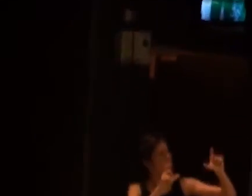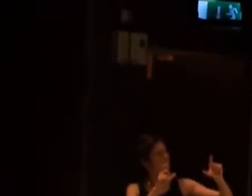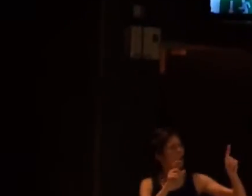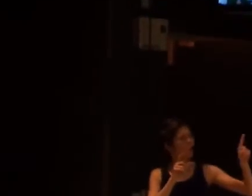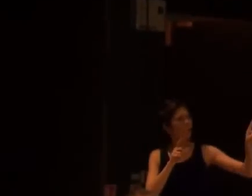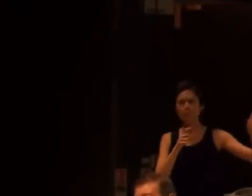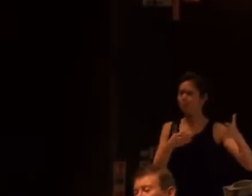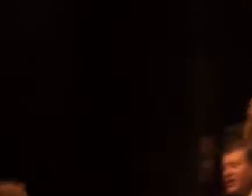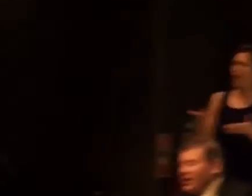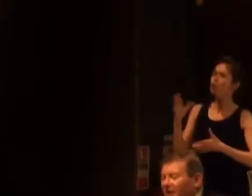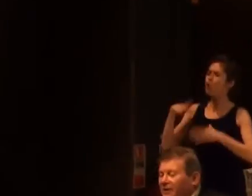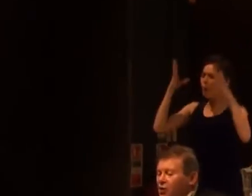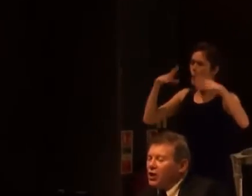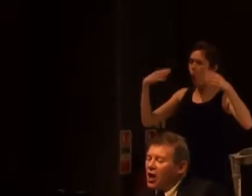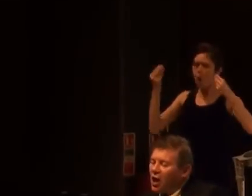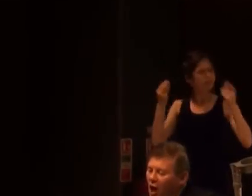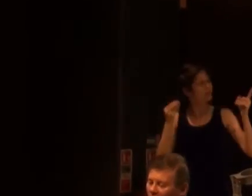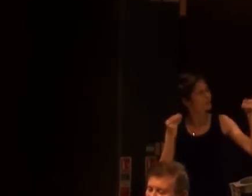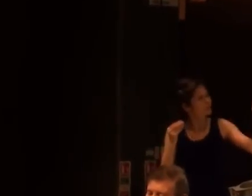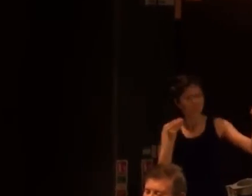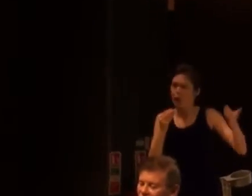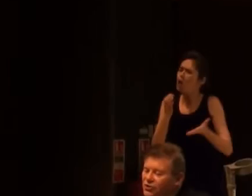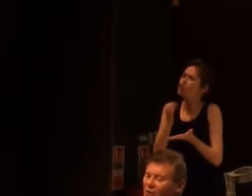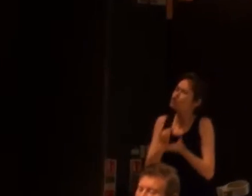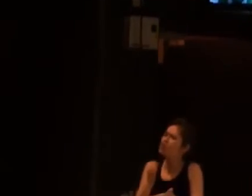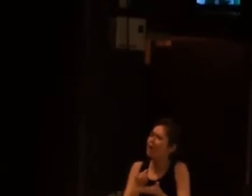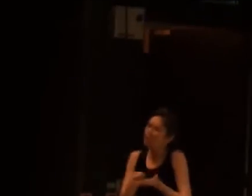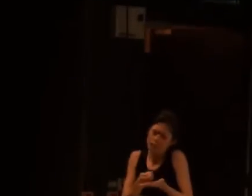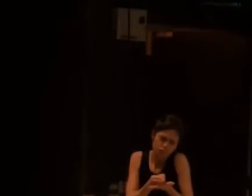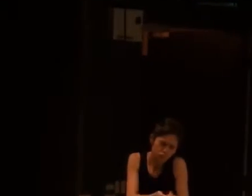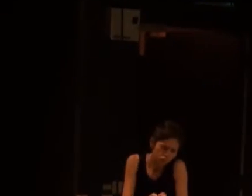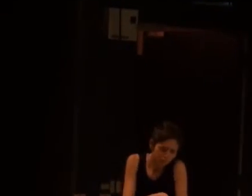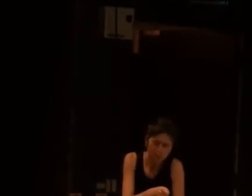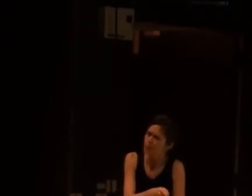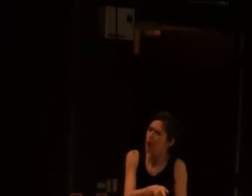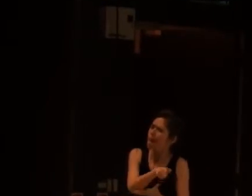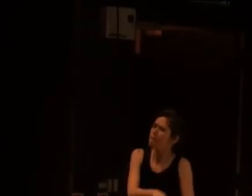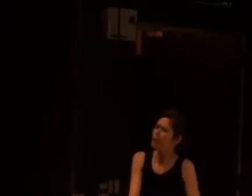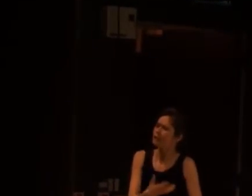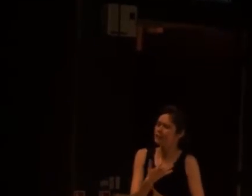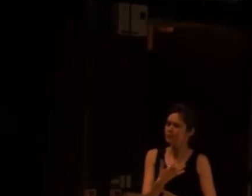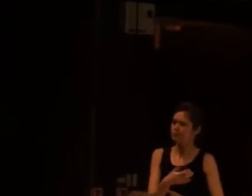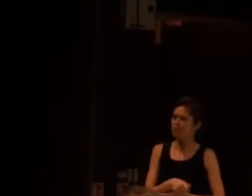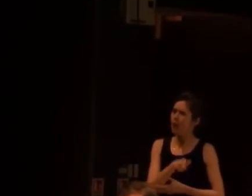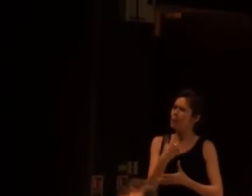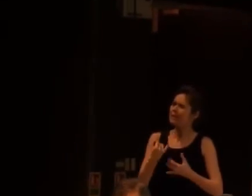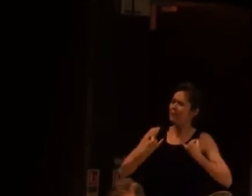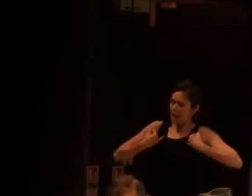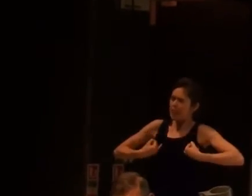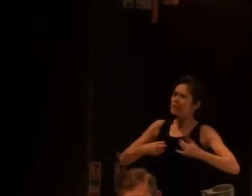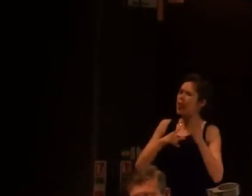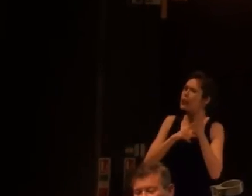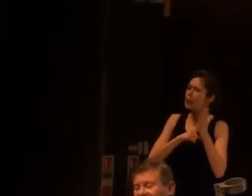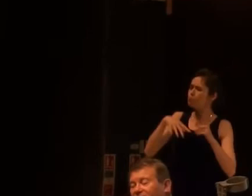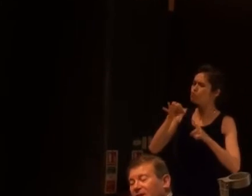good burgomasters of Holland giving arms to those who had had leprosy. Leprosy arrived in Holland around 1600 and it